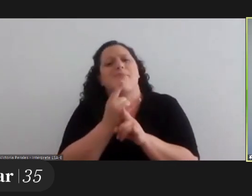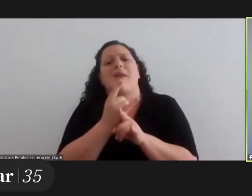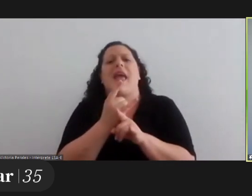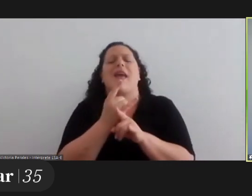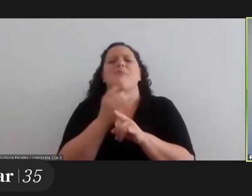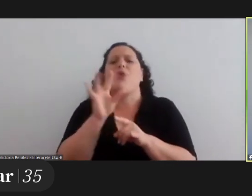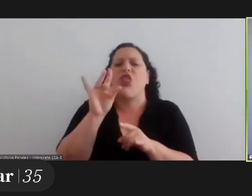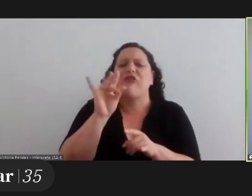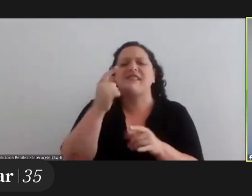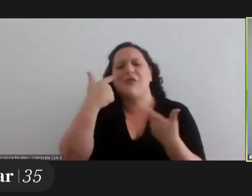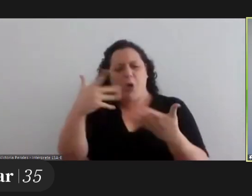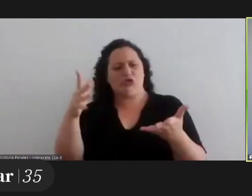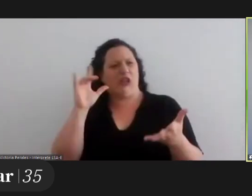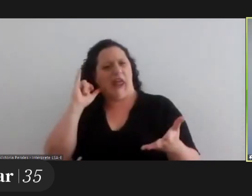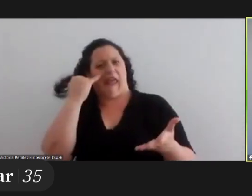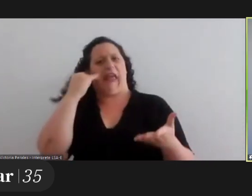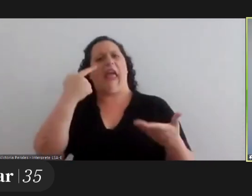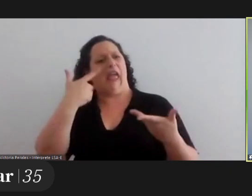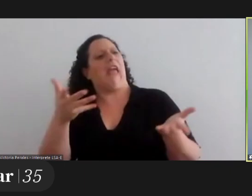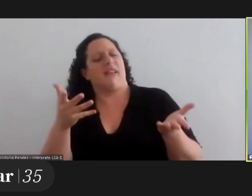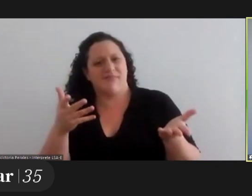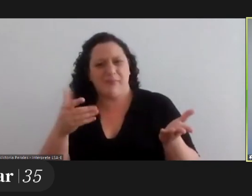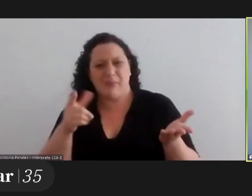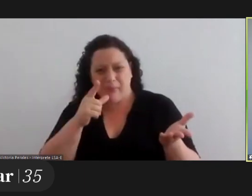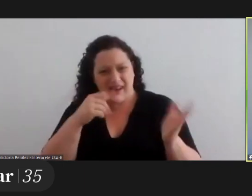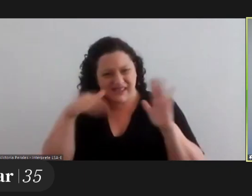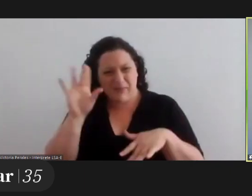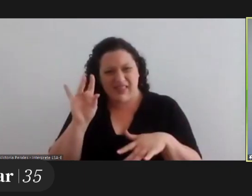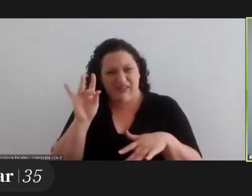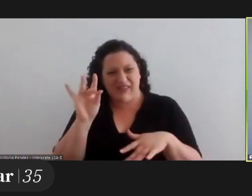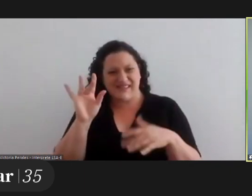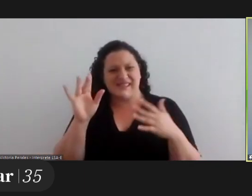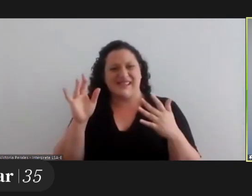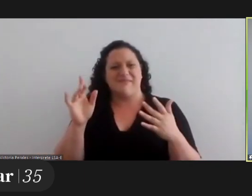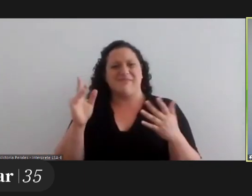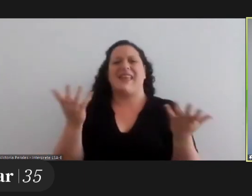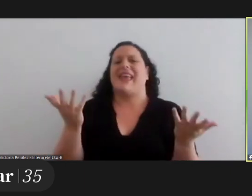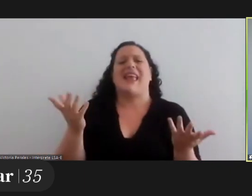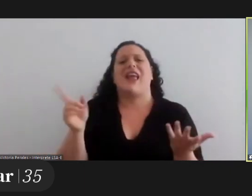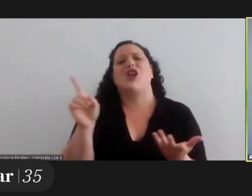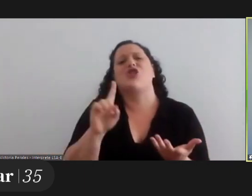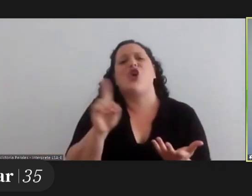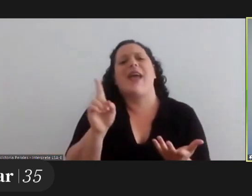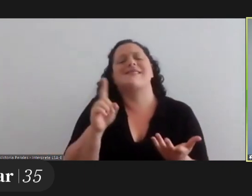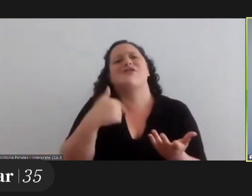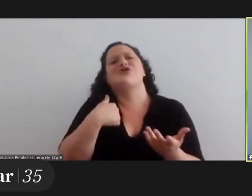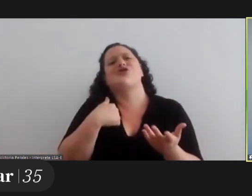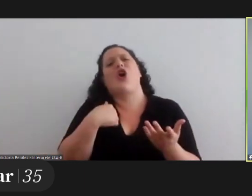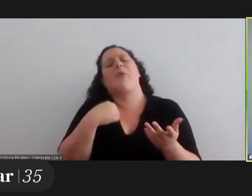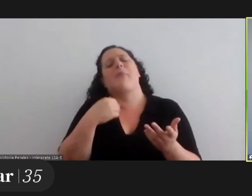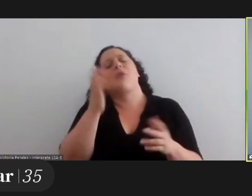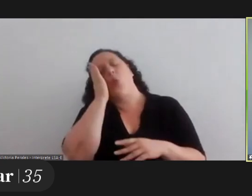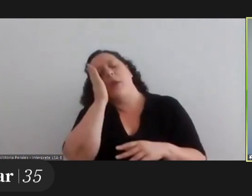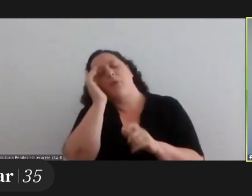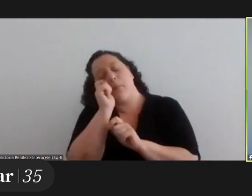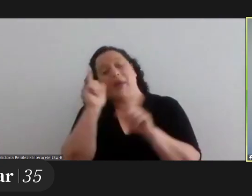the toughest thing is to come out of the closet and i don't wake up every day